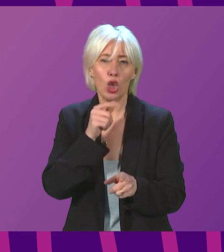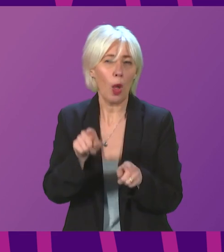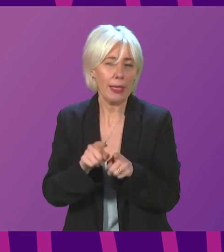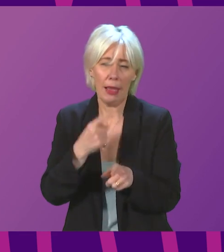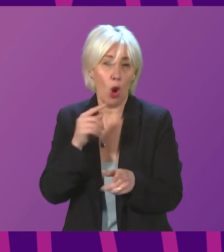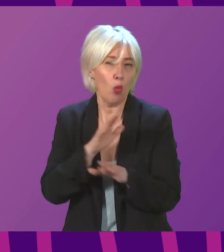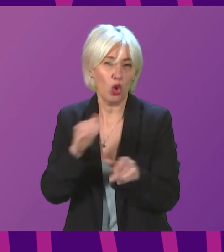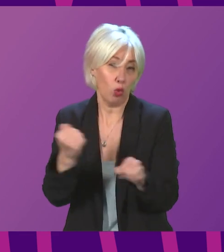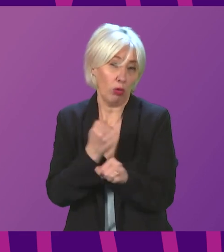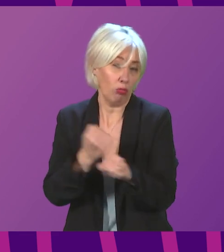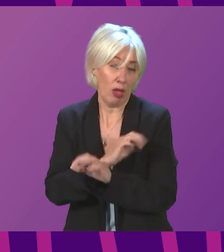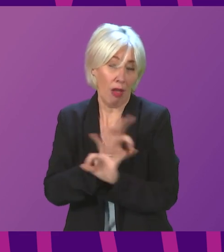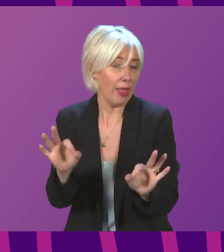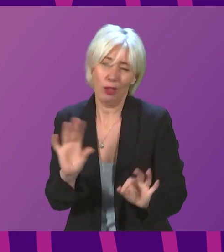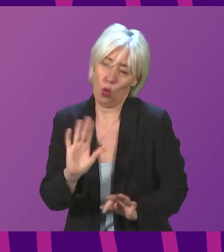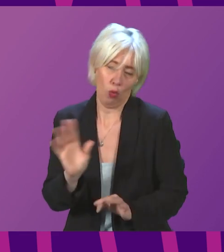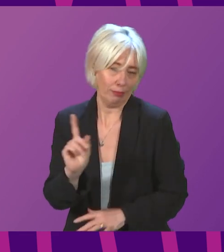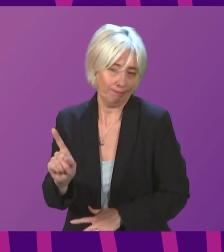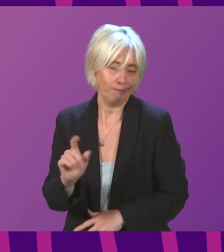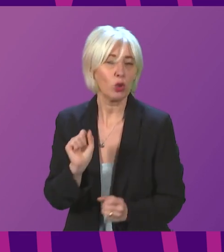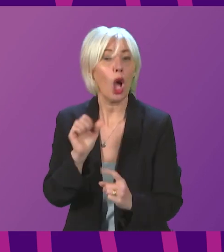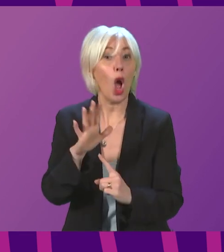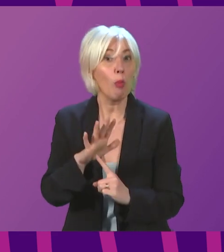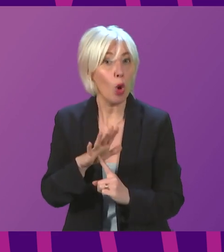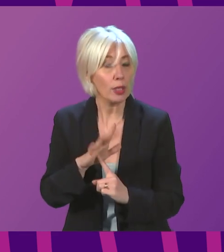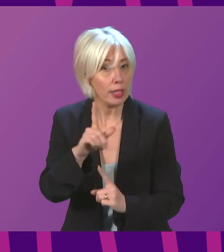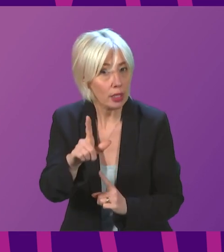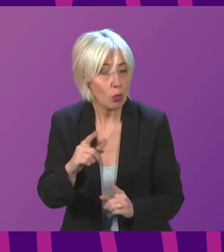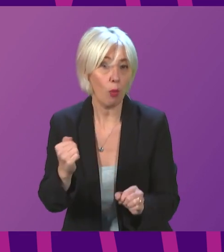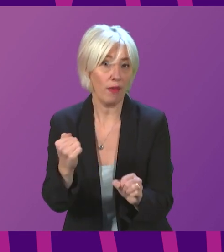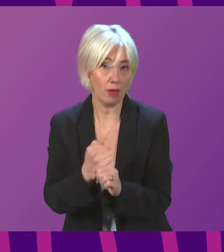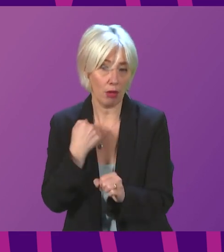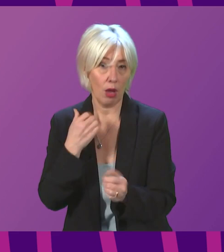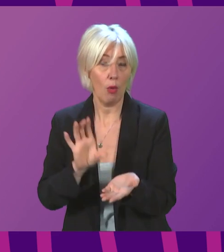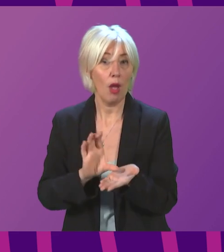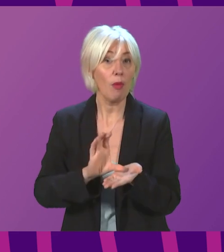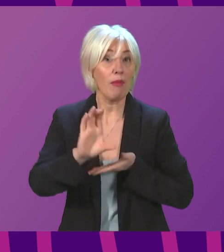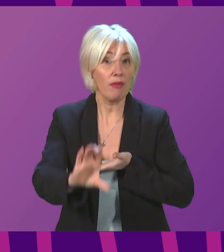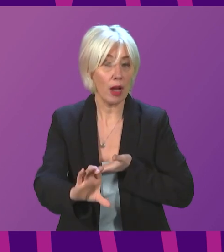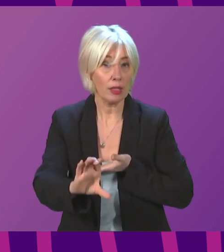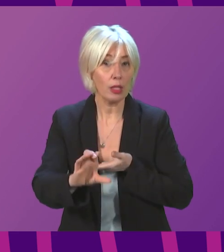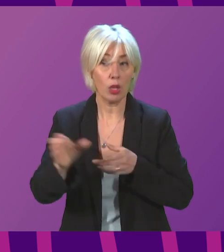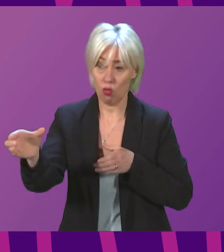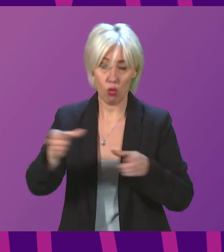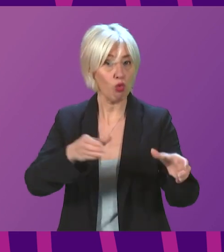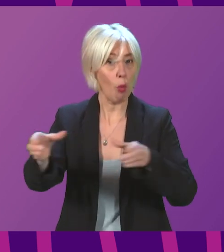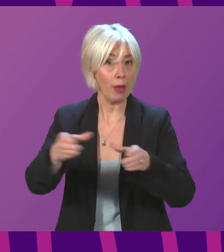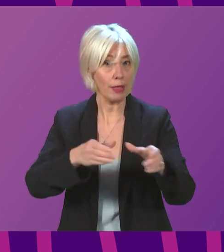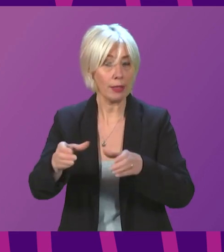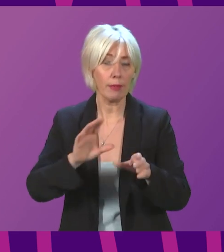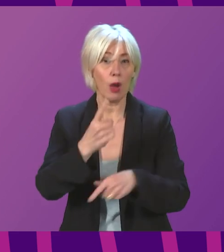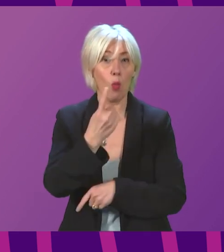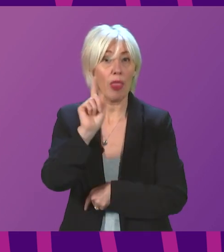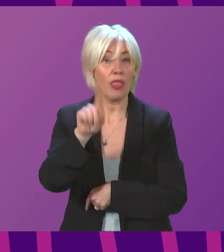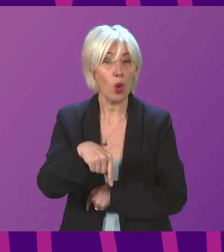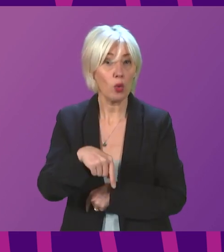taking action now. So perhaps the most important thing that we have done is fund the recruitment of a